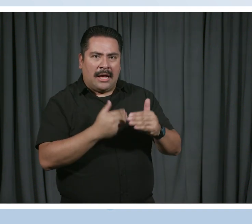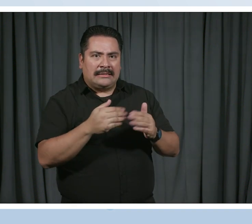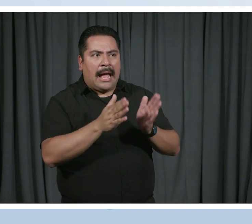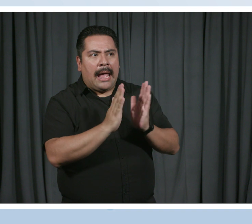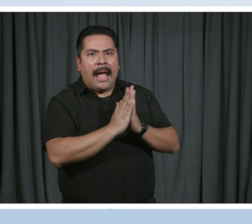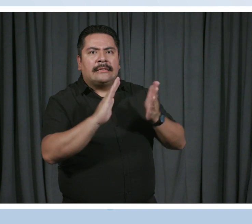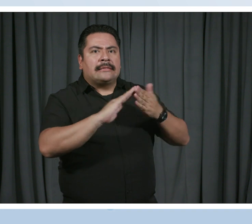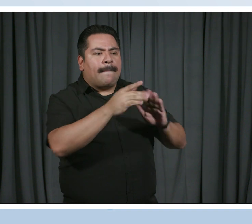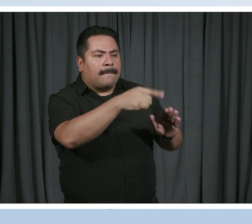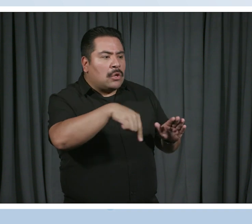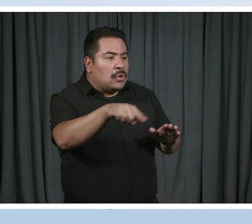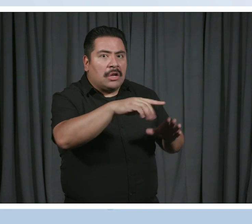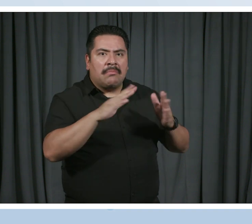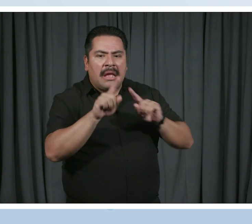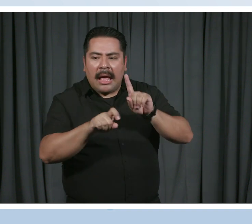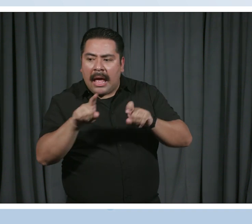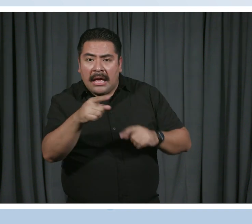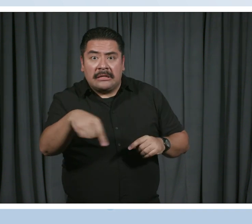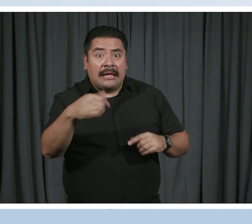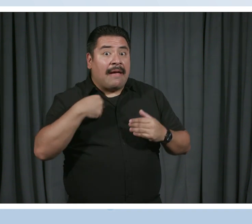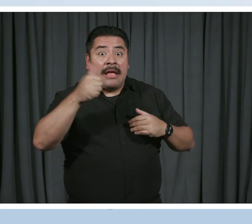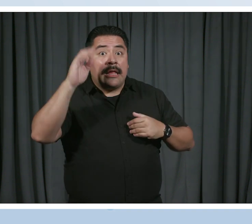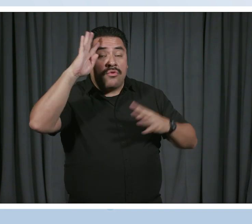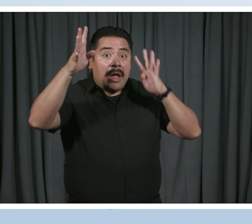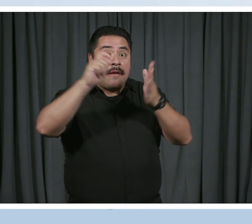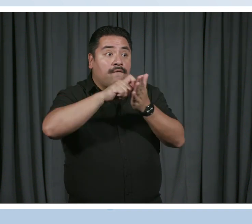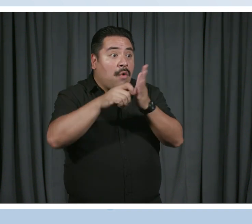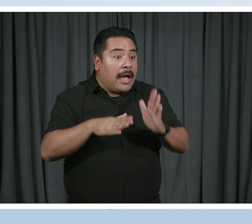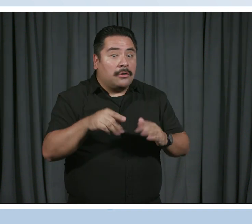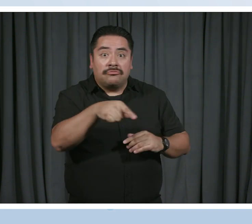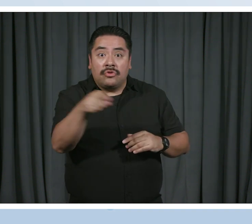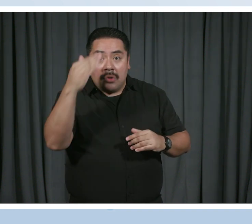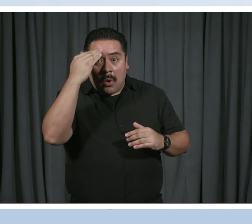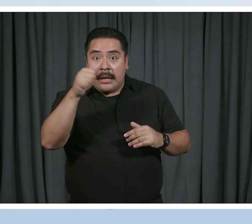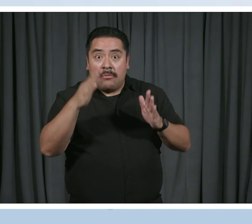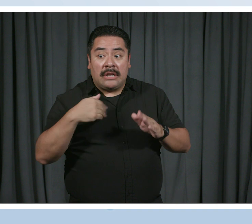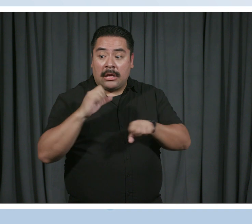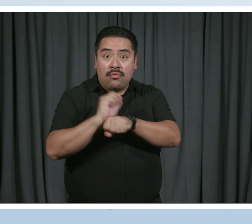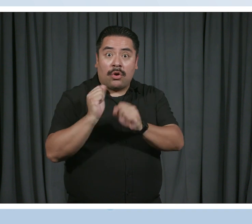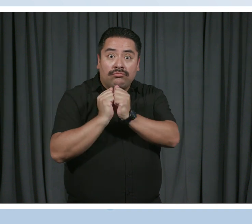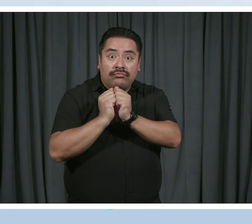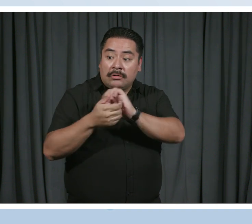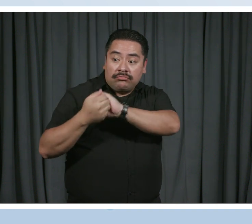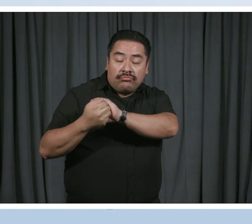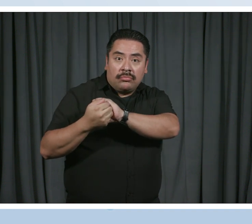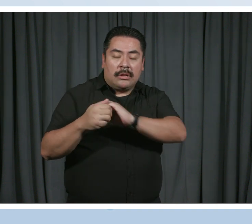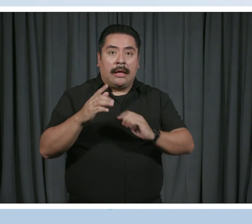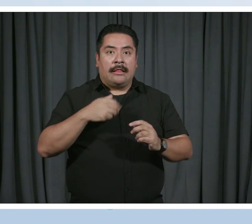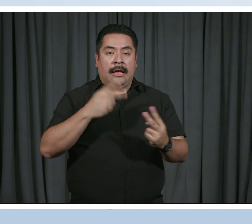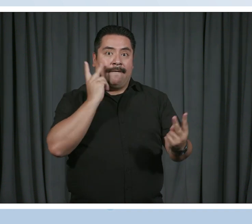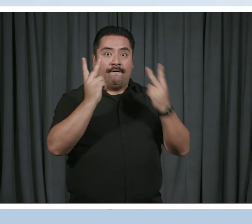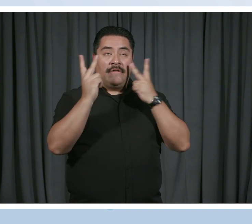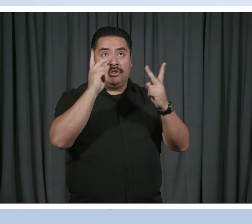community if they had any creative writers or anyone that they knew that I could work with. Because while the visuals,